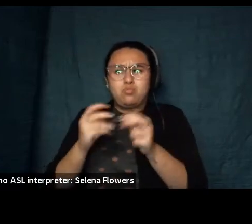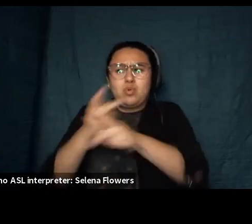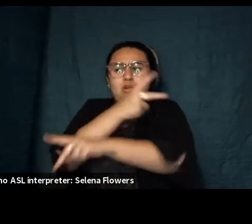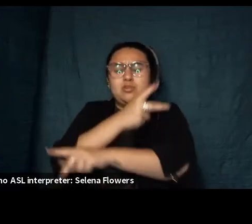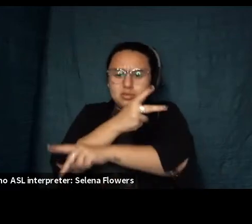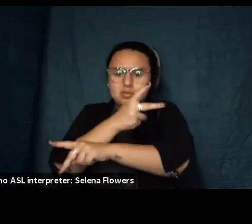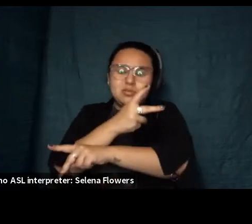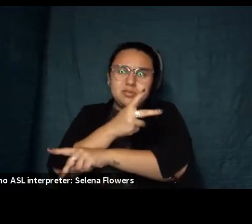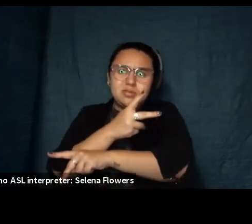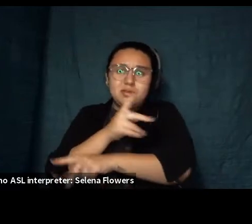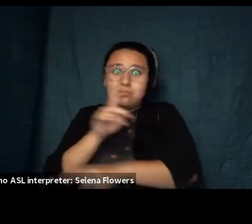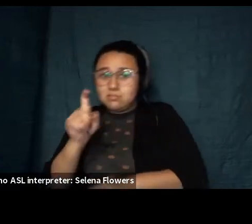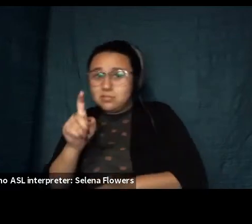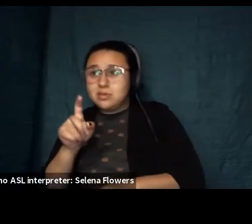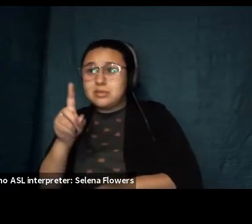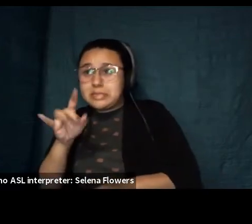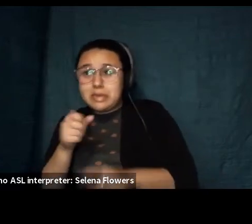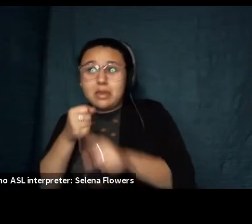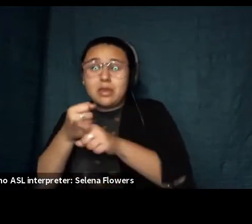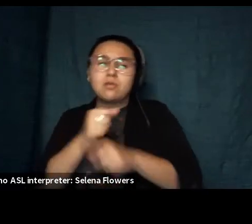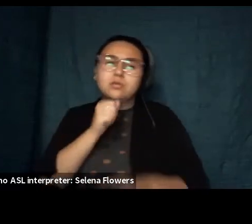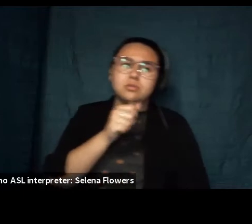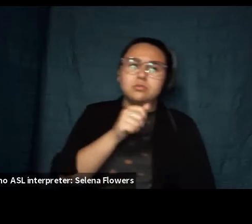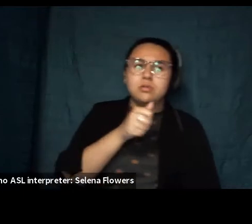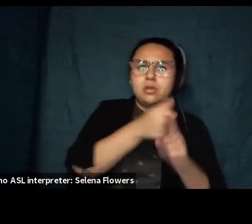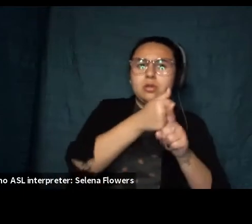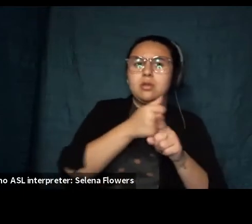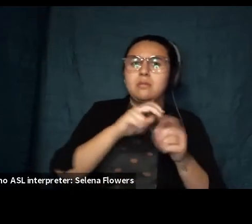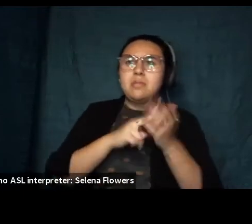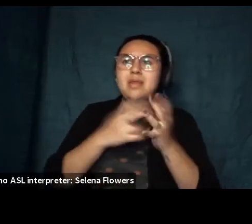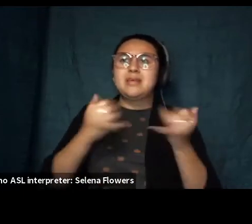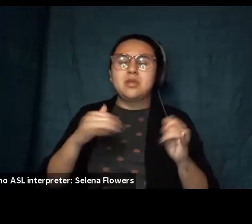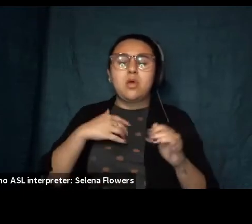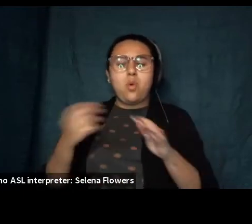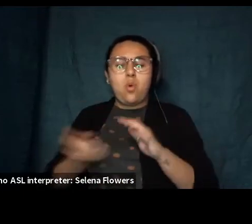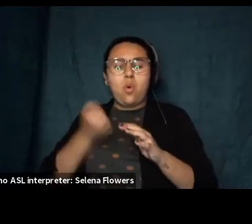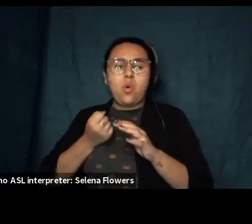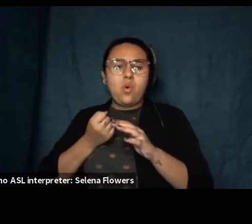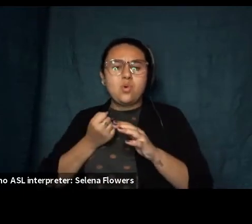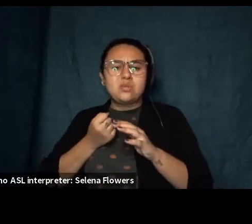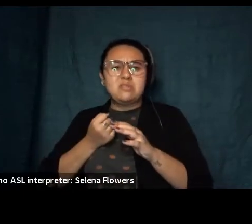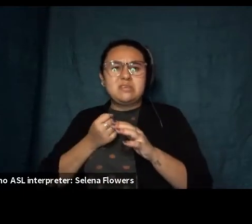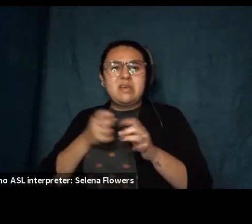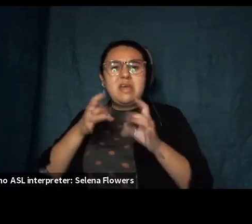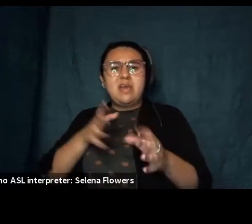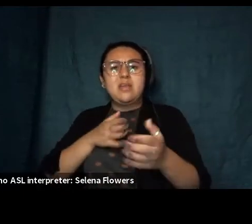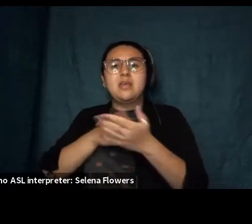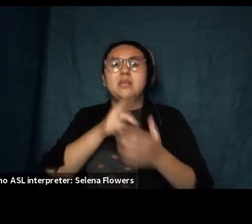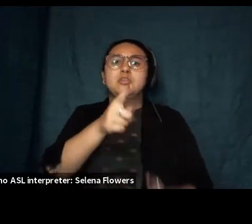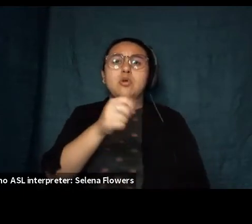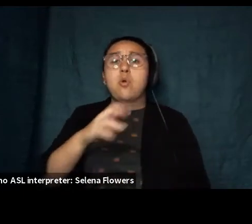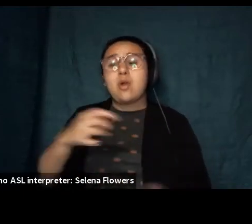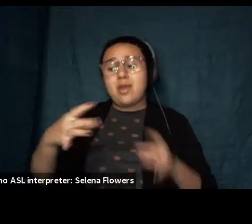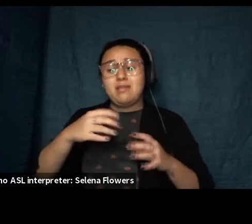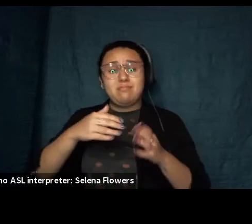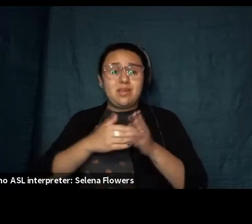of motivation because i it suggests i still harbor more resentment either toward her or myself than i'd like to believe